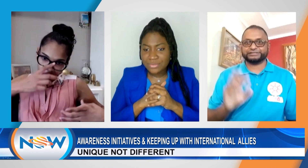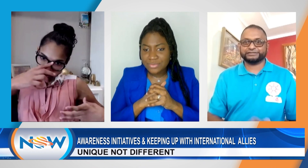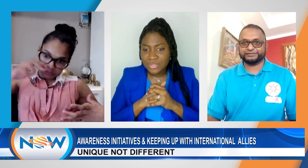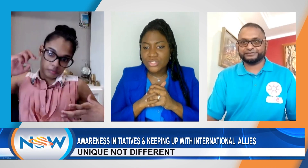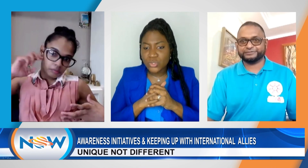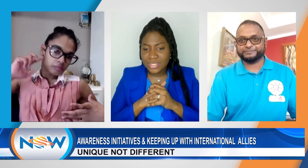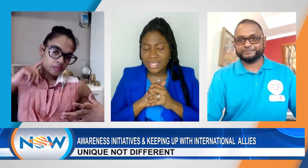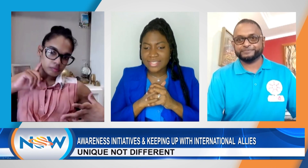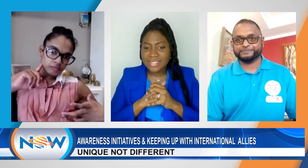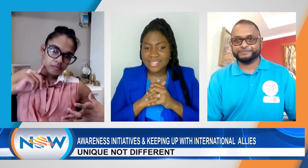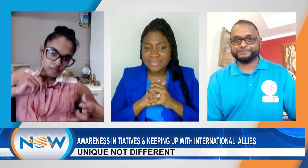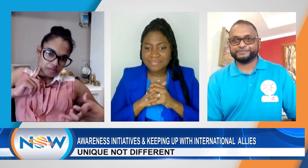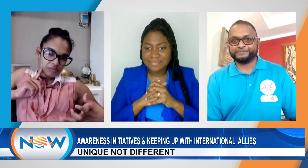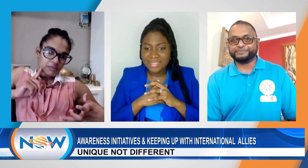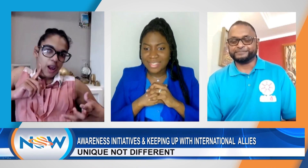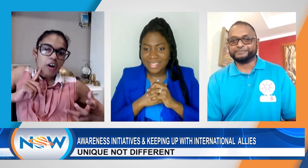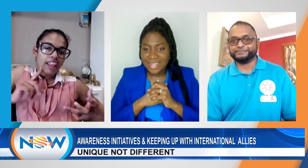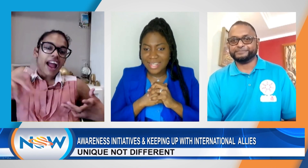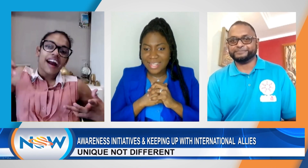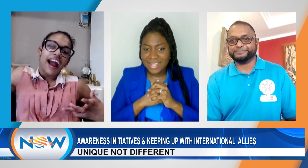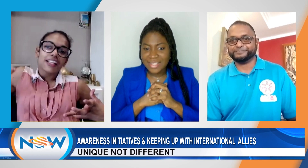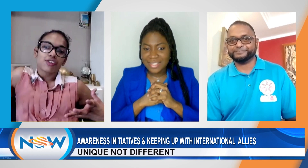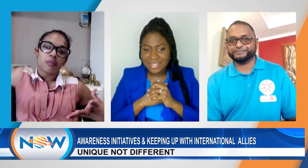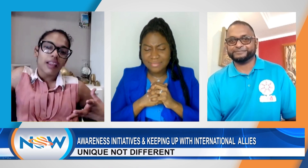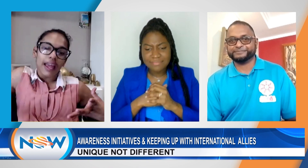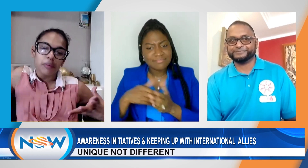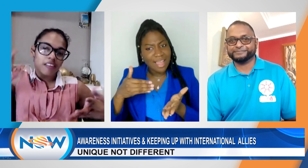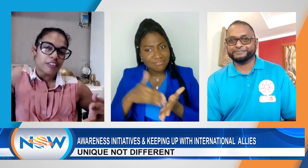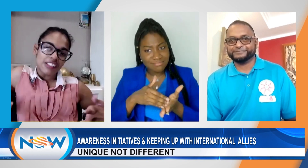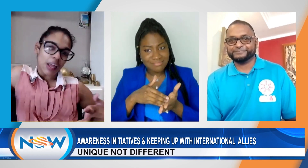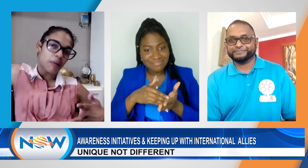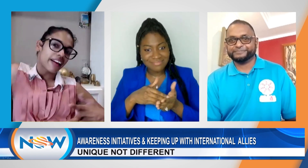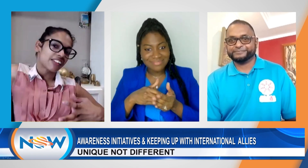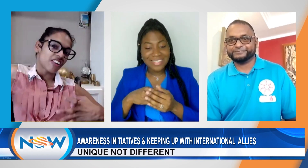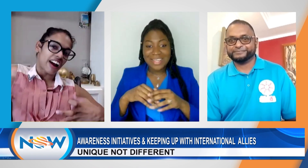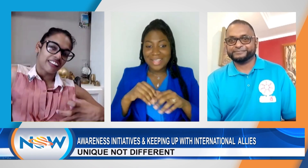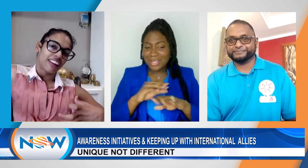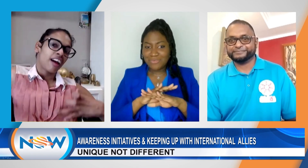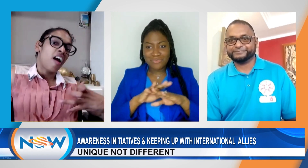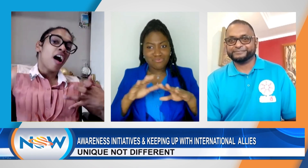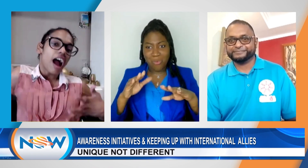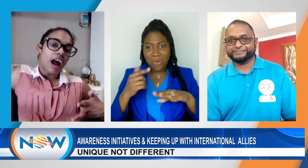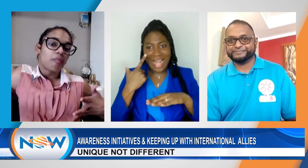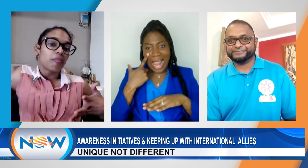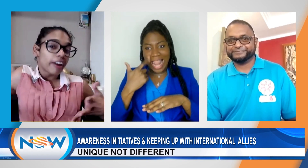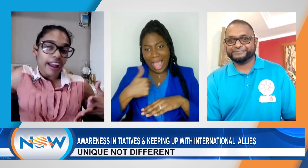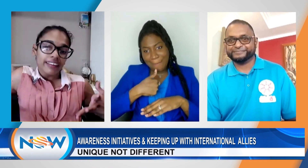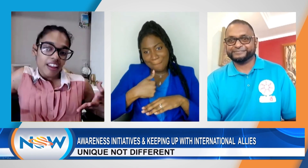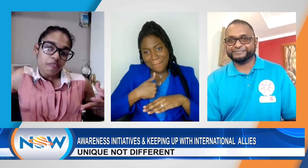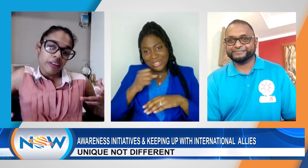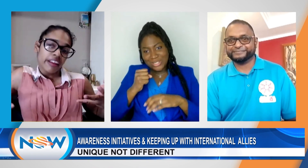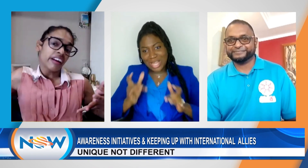704-5026. Okay, and guys, don't be like me. The first time I interacted, Rian gave me